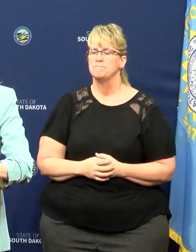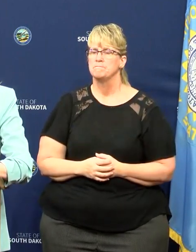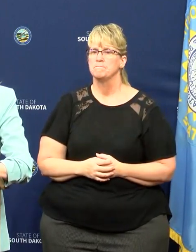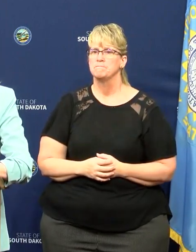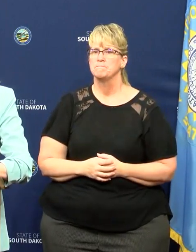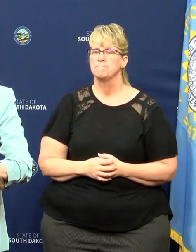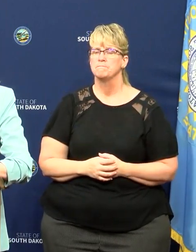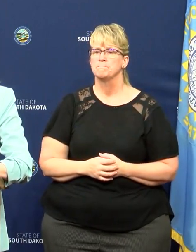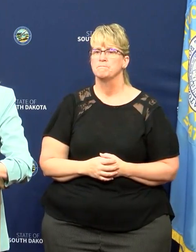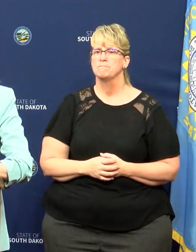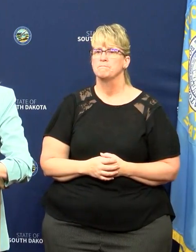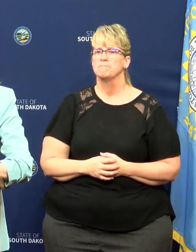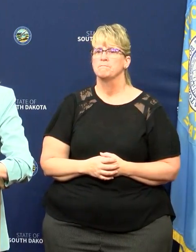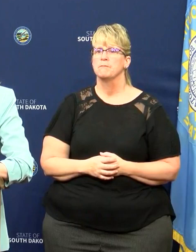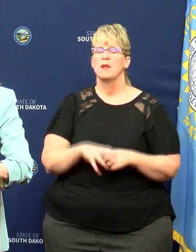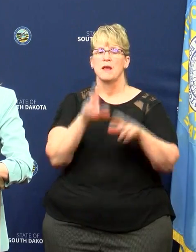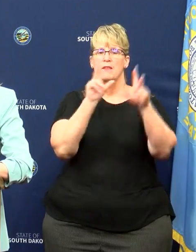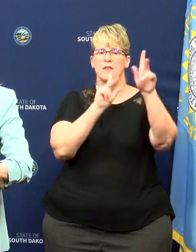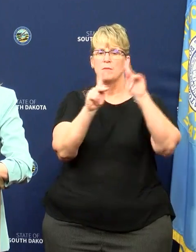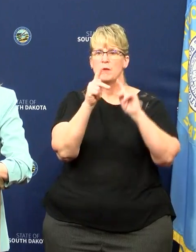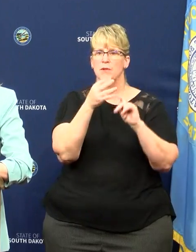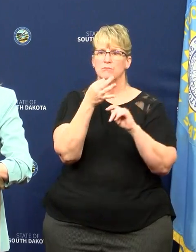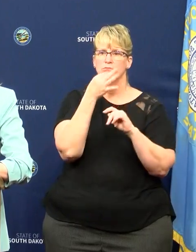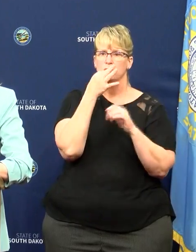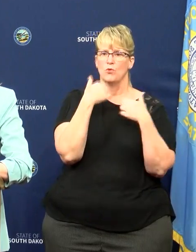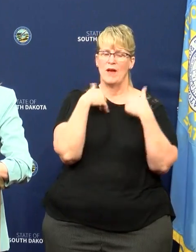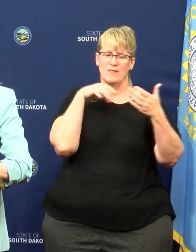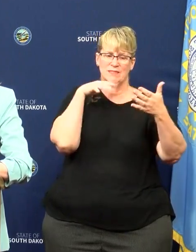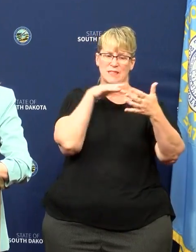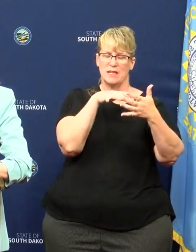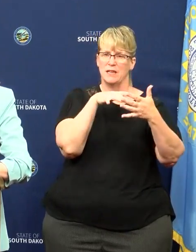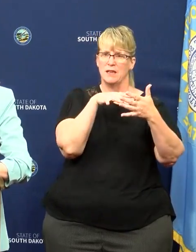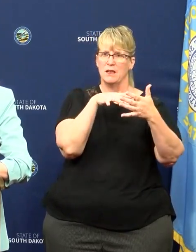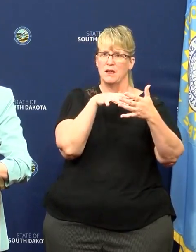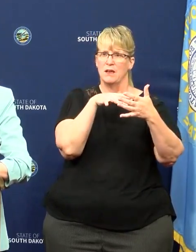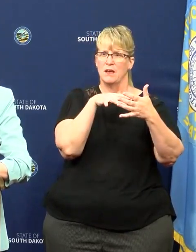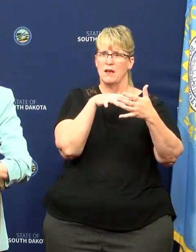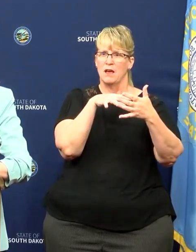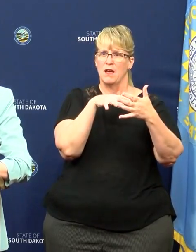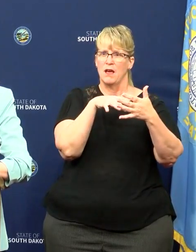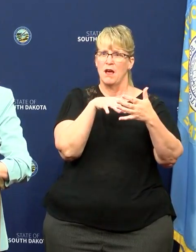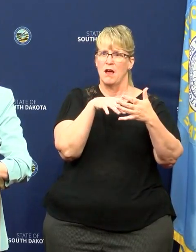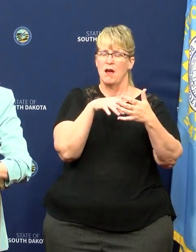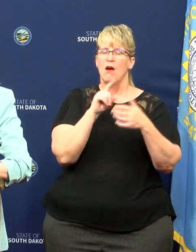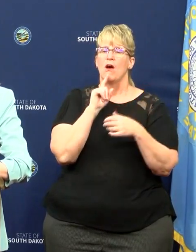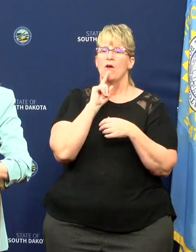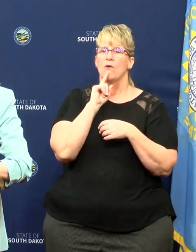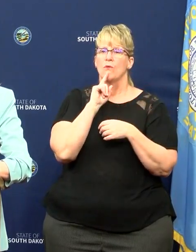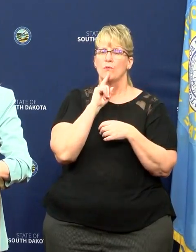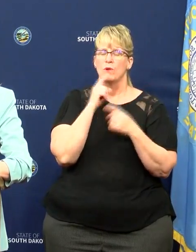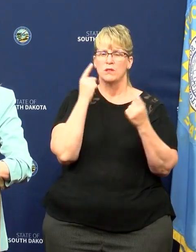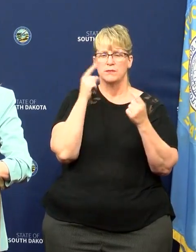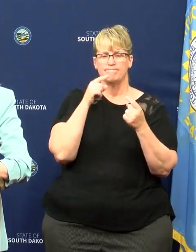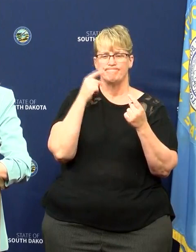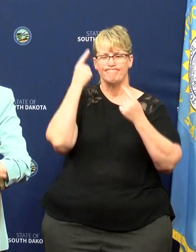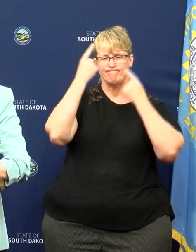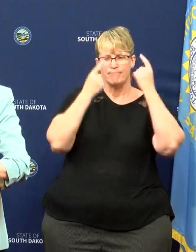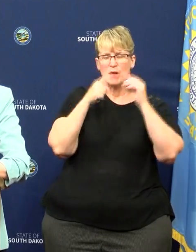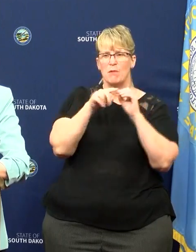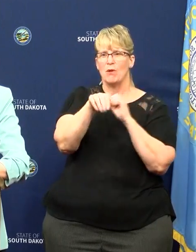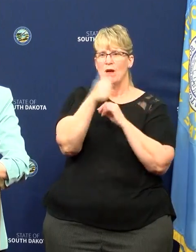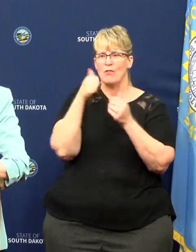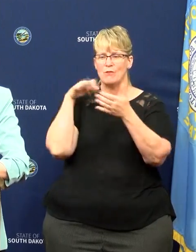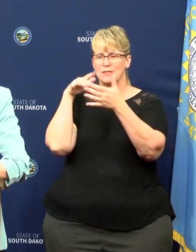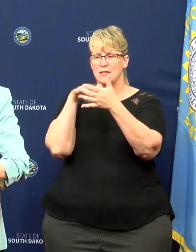experts that are conducting the study are taking into account every single other study about hydroxychloroquine. So, they'll look at